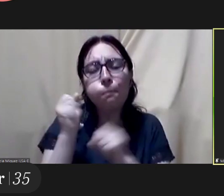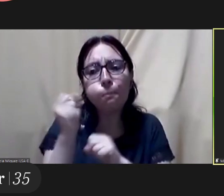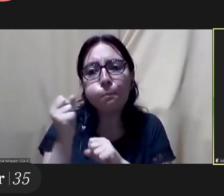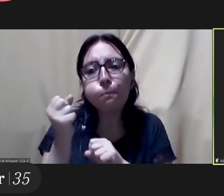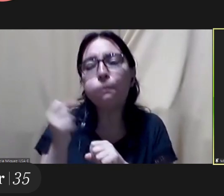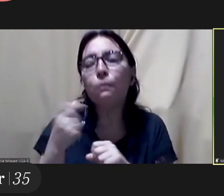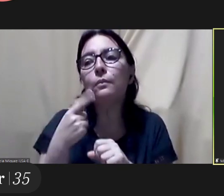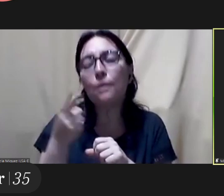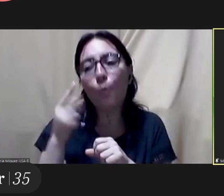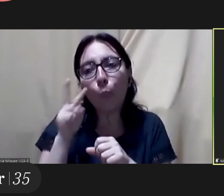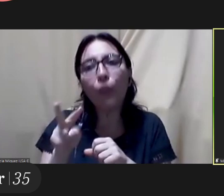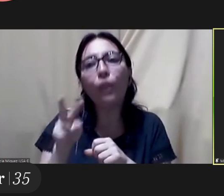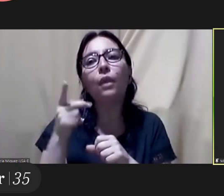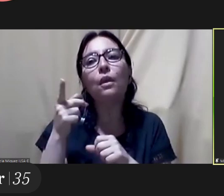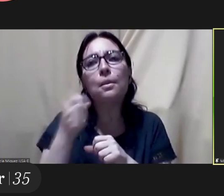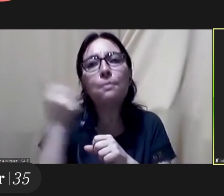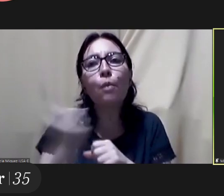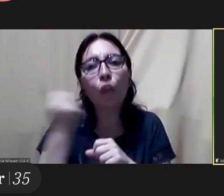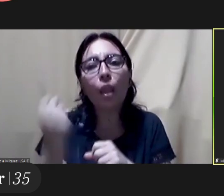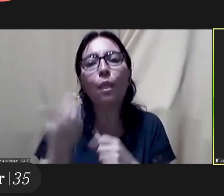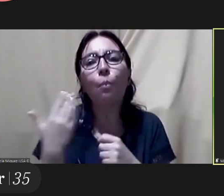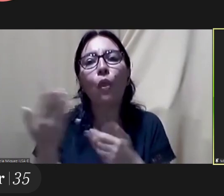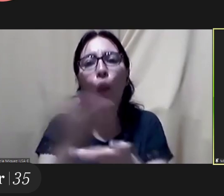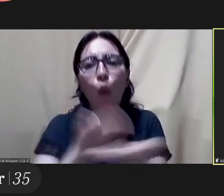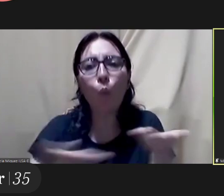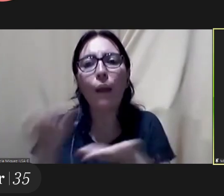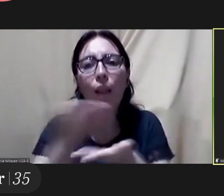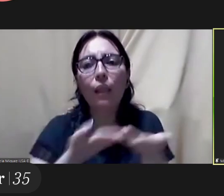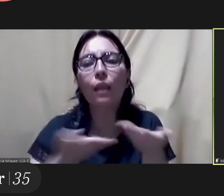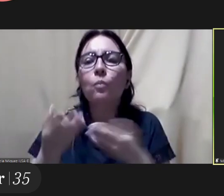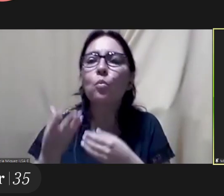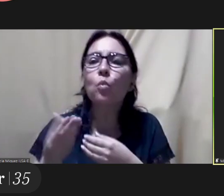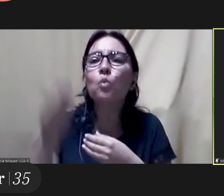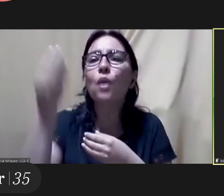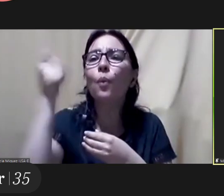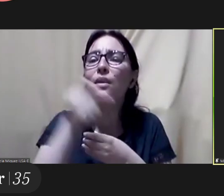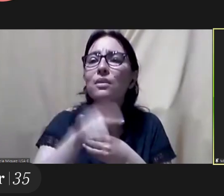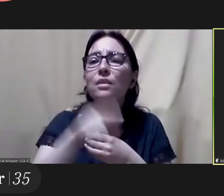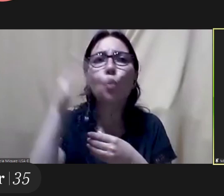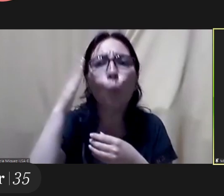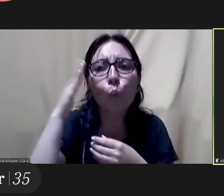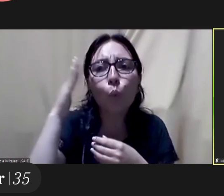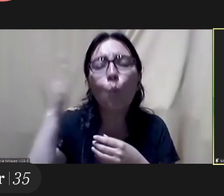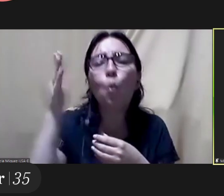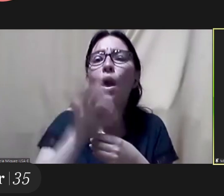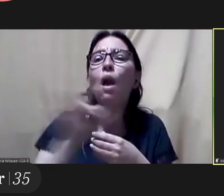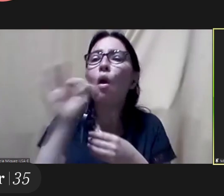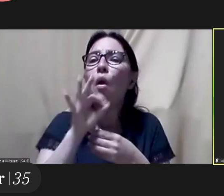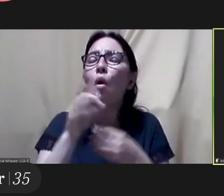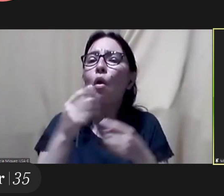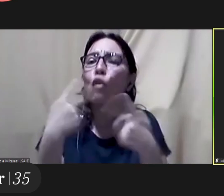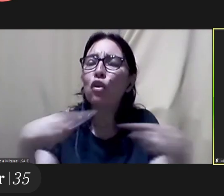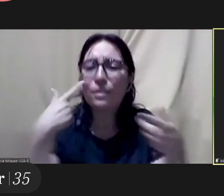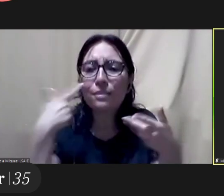embody them and that I think it was very important to share the idea that many images of culture, many symbolic